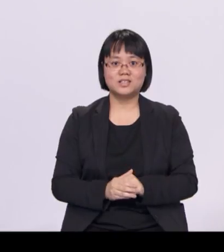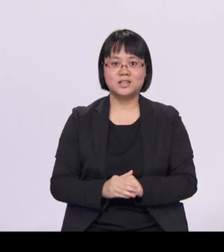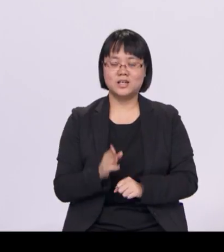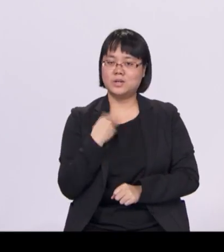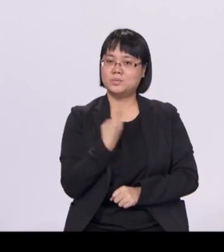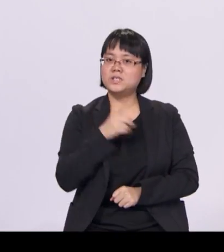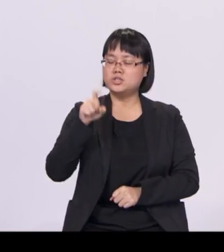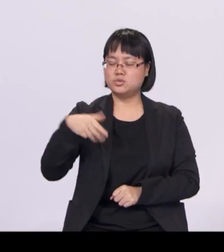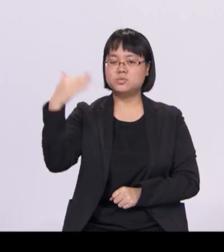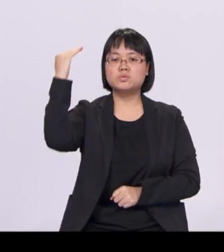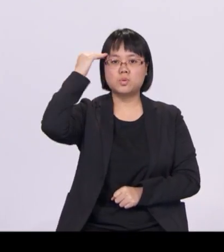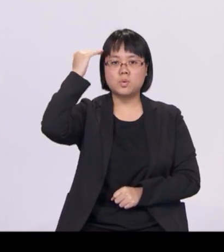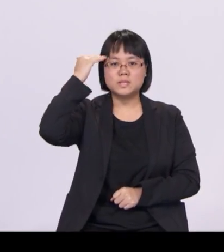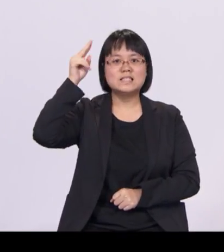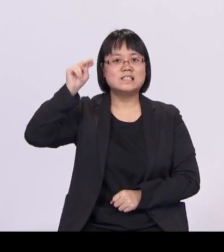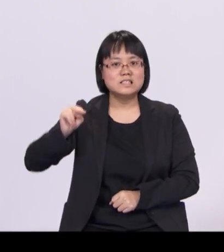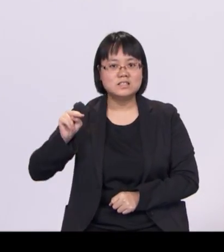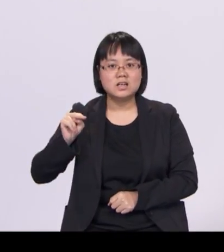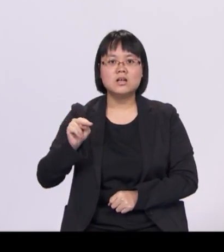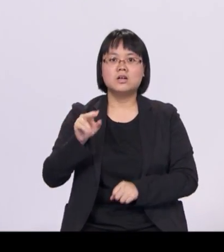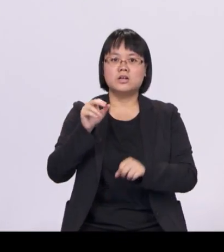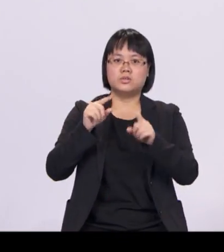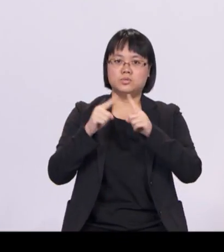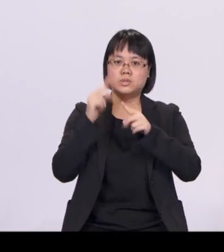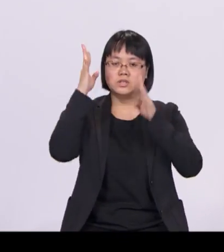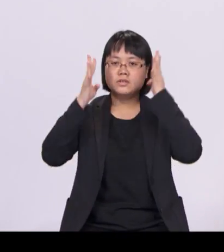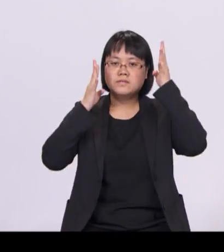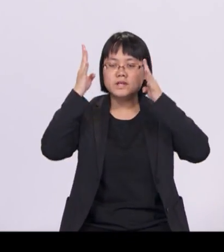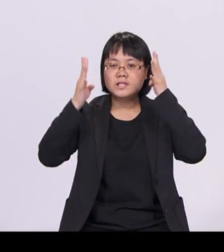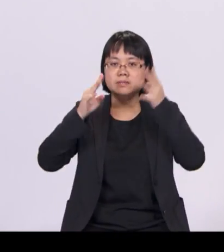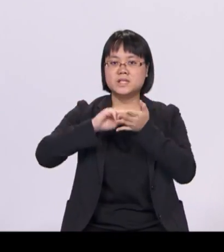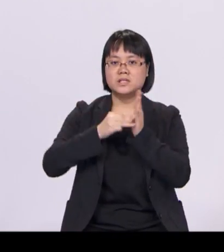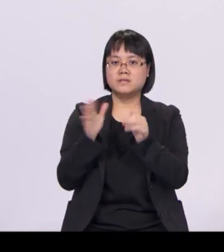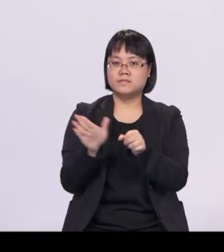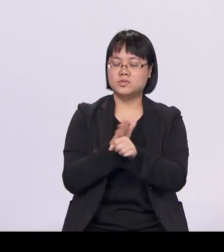so that we can innovate meaningful solutions to contribute to our region's development.